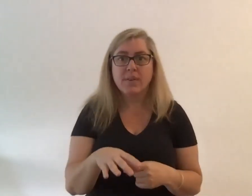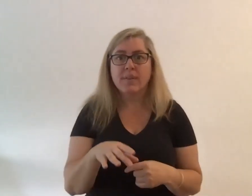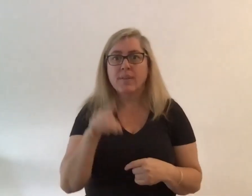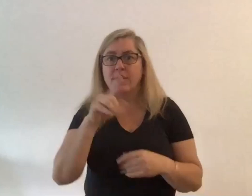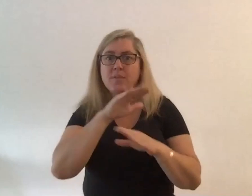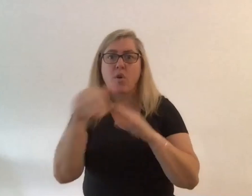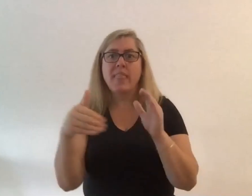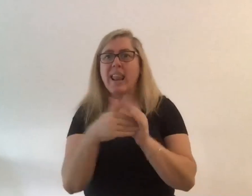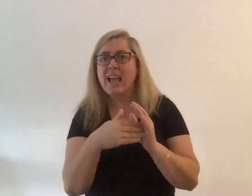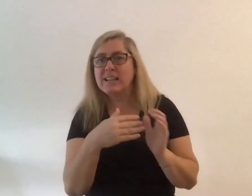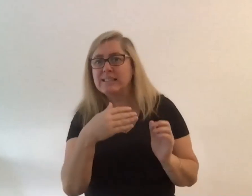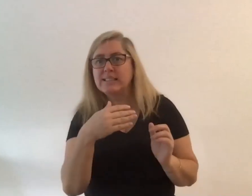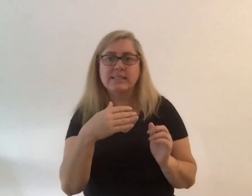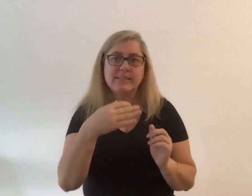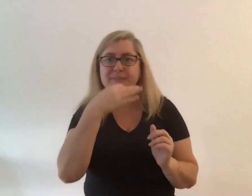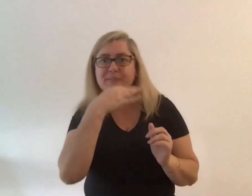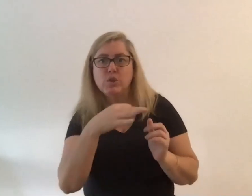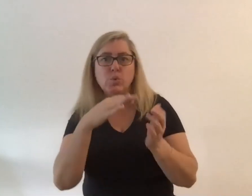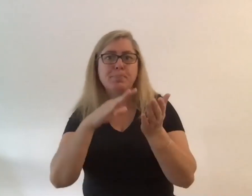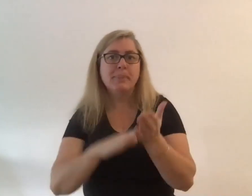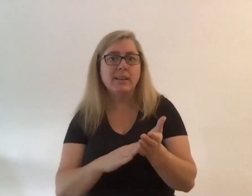couple of minutes before we finish up